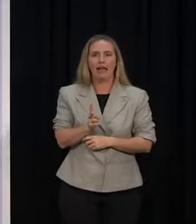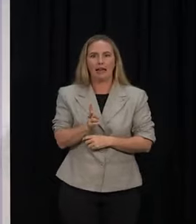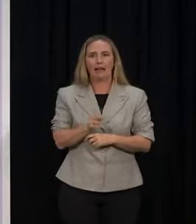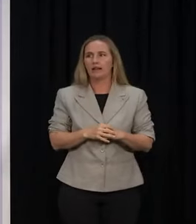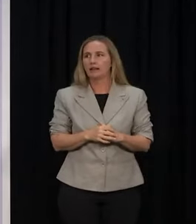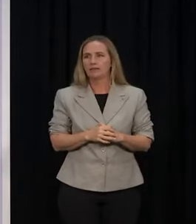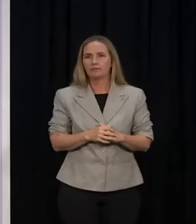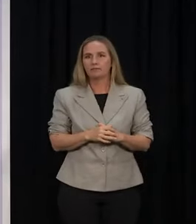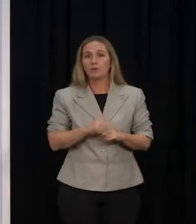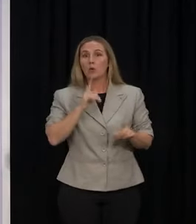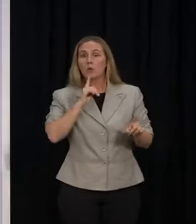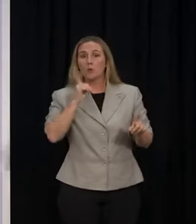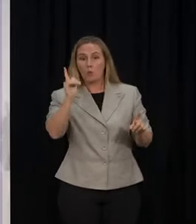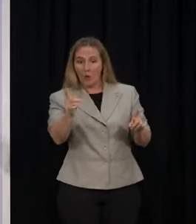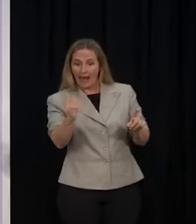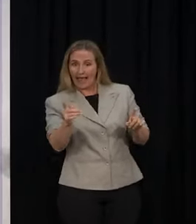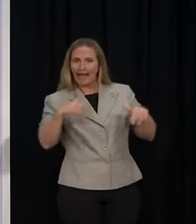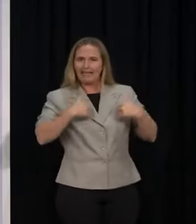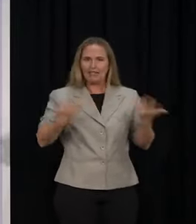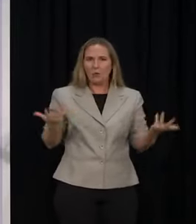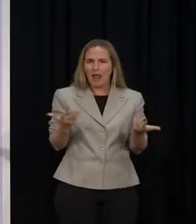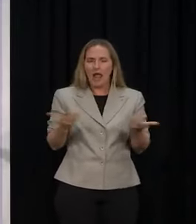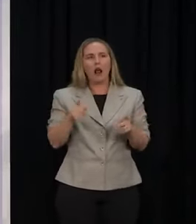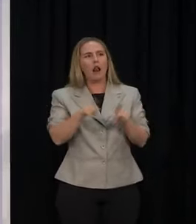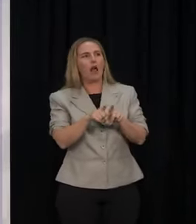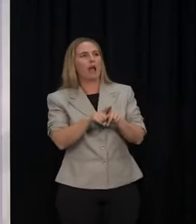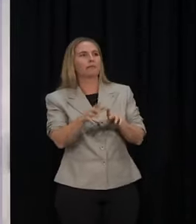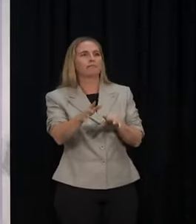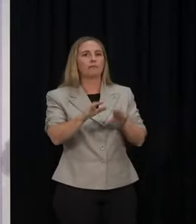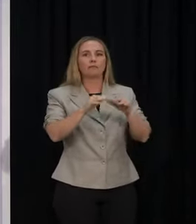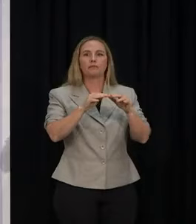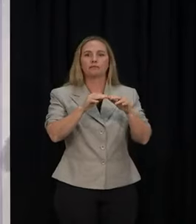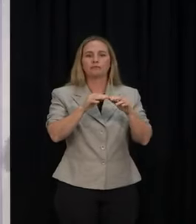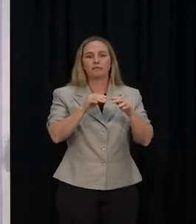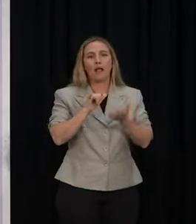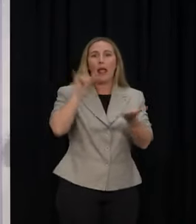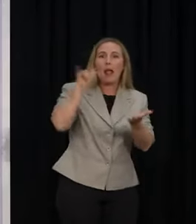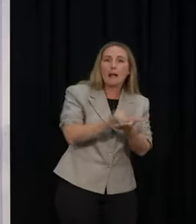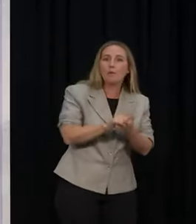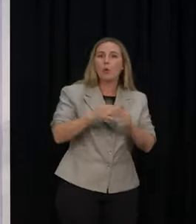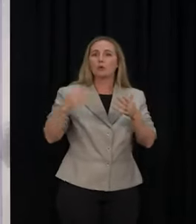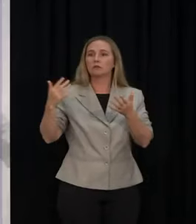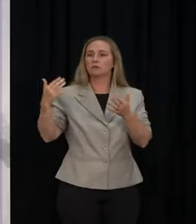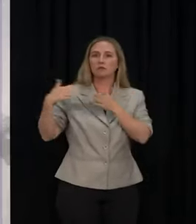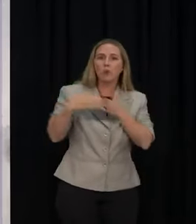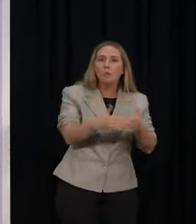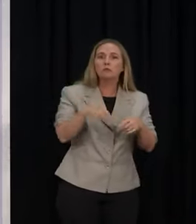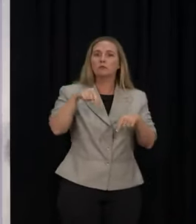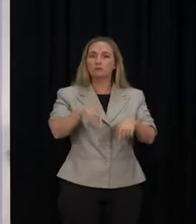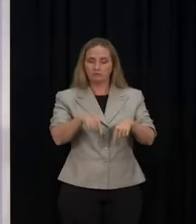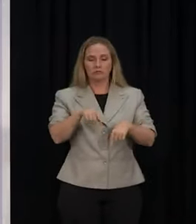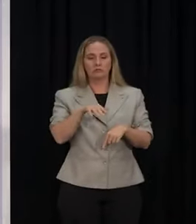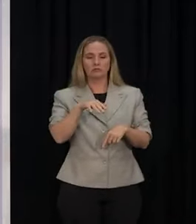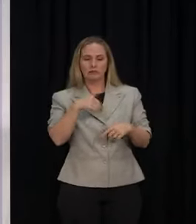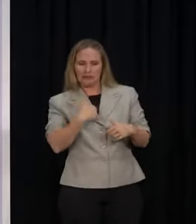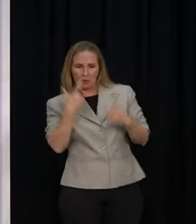Much of those warning systems will need to be at the border, and we're thinking about how we can integrate those, but in a way that also reduces the friction at the border.